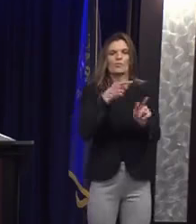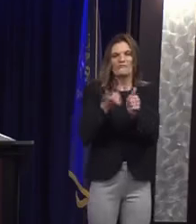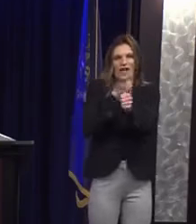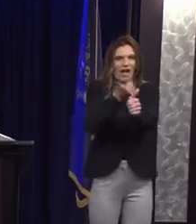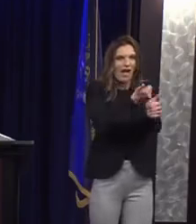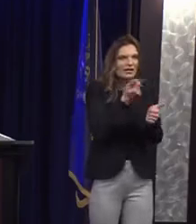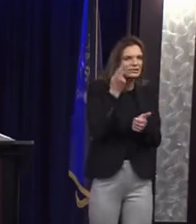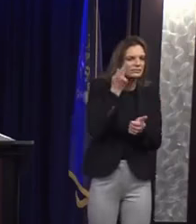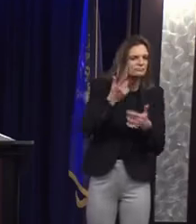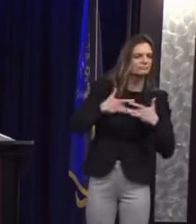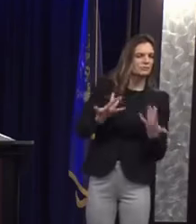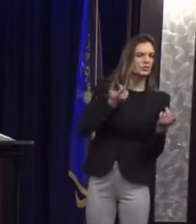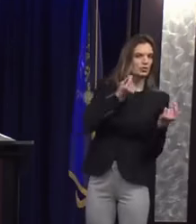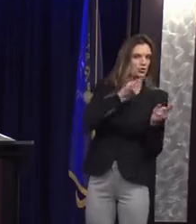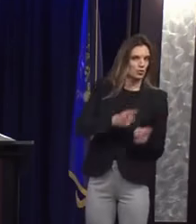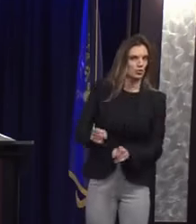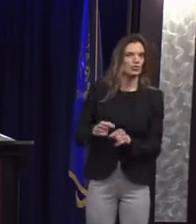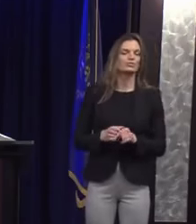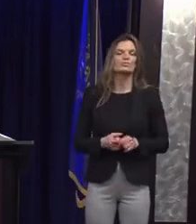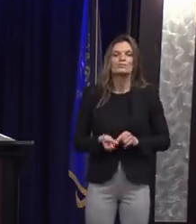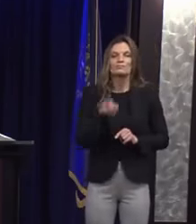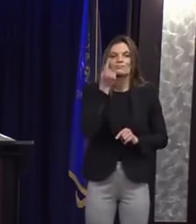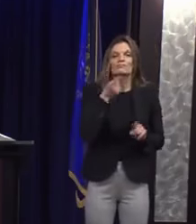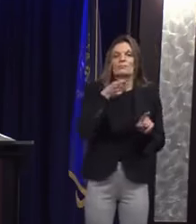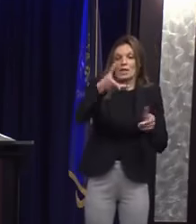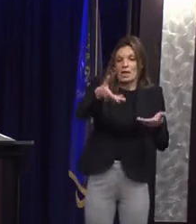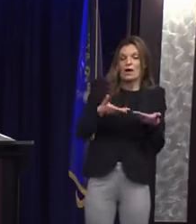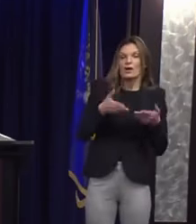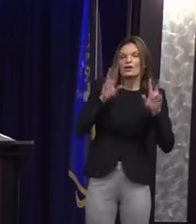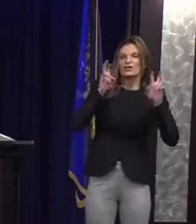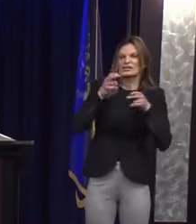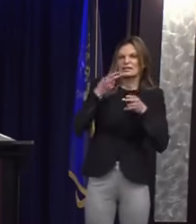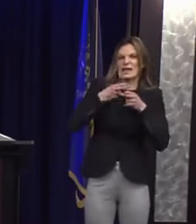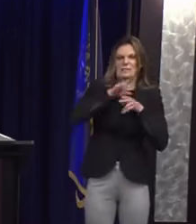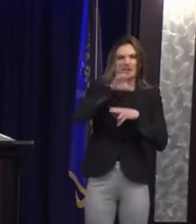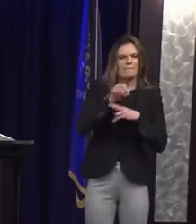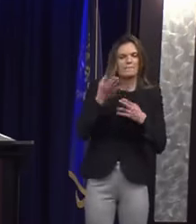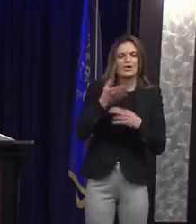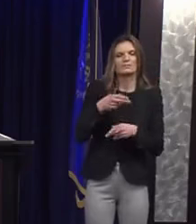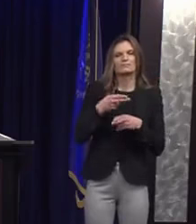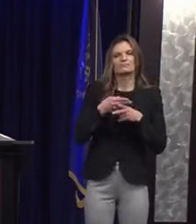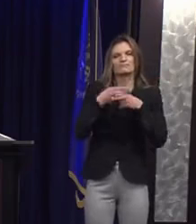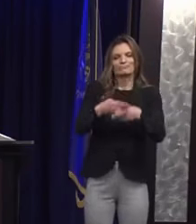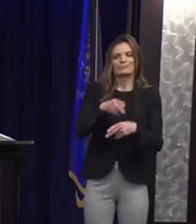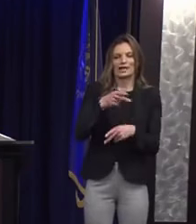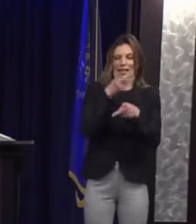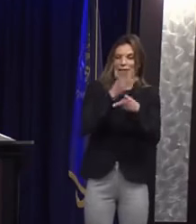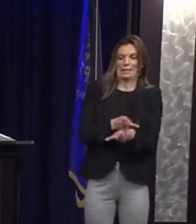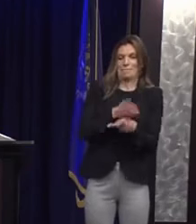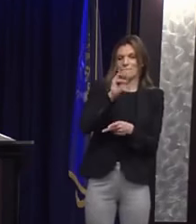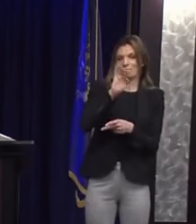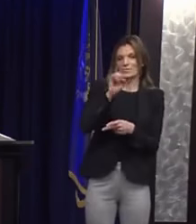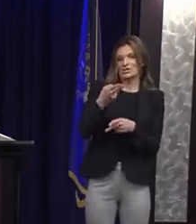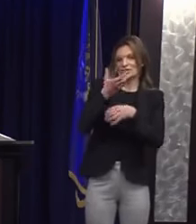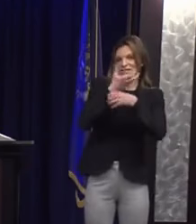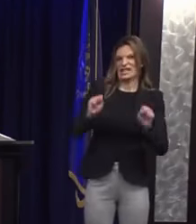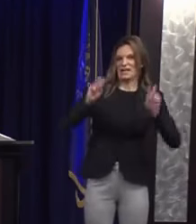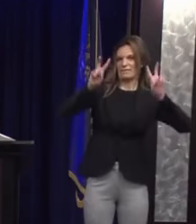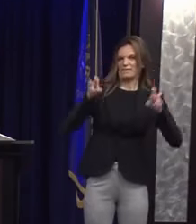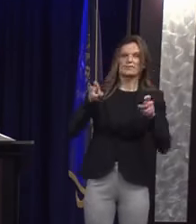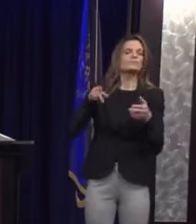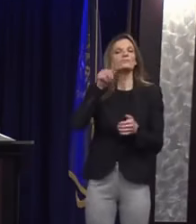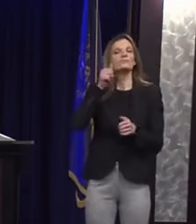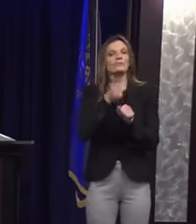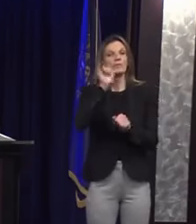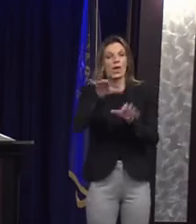Farrow and Associates was hired by Keep Michigan Safe, a group that opposed the efforts of Unlock